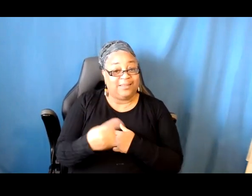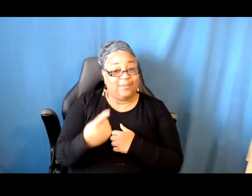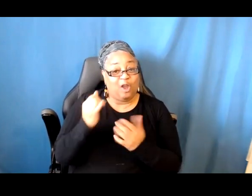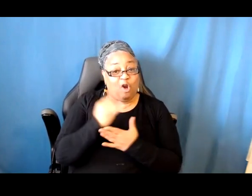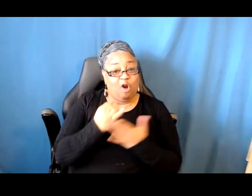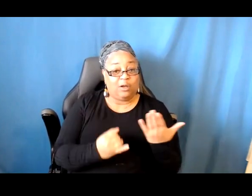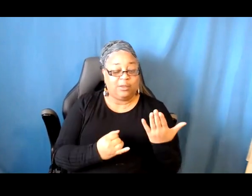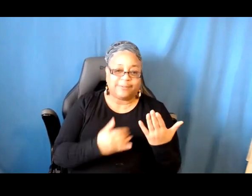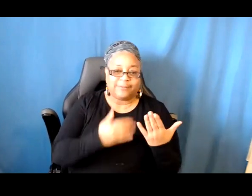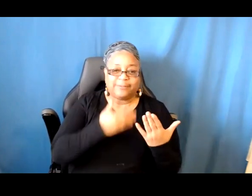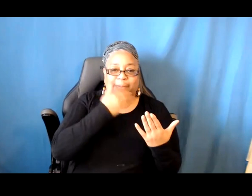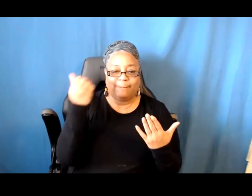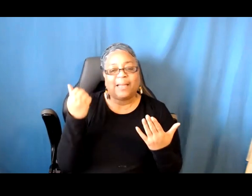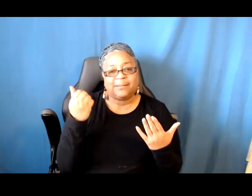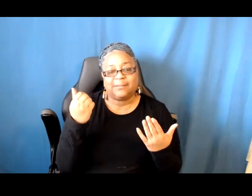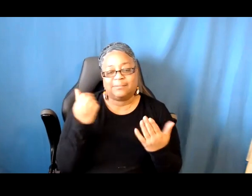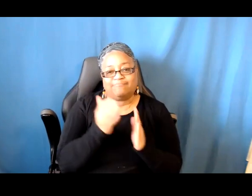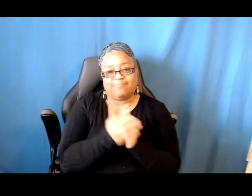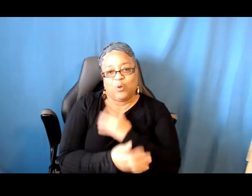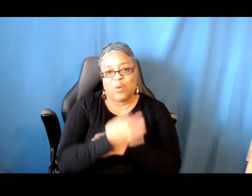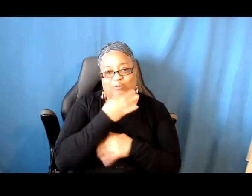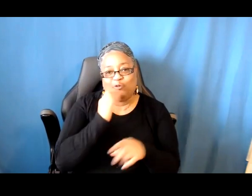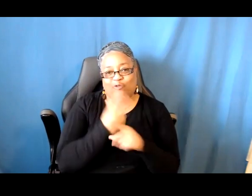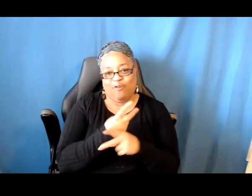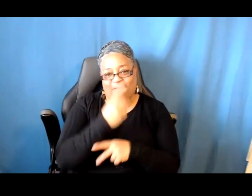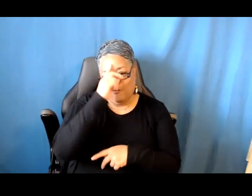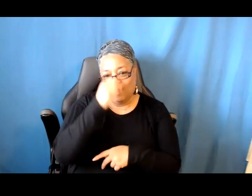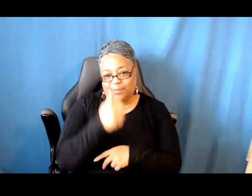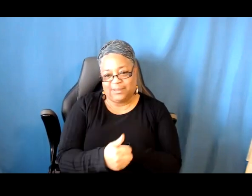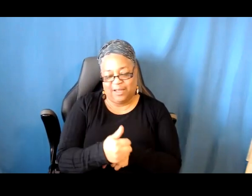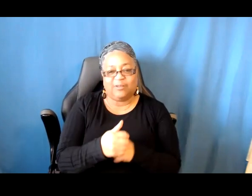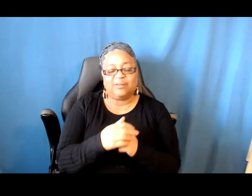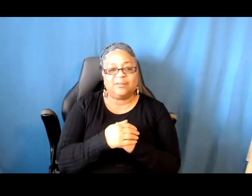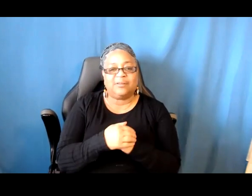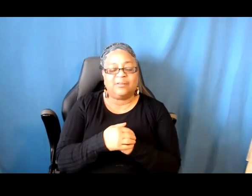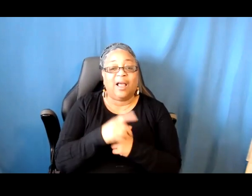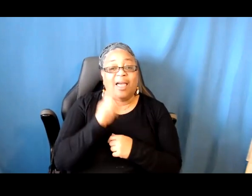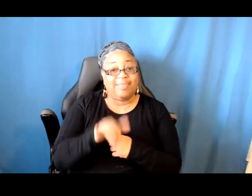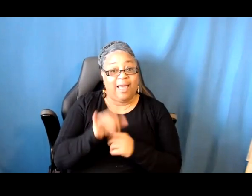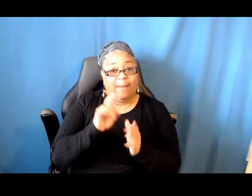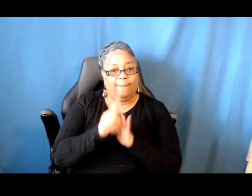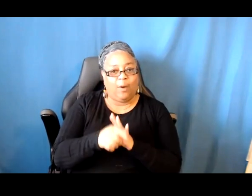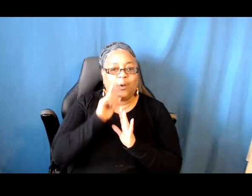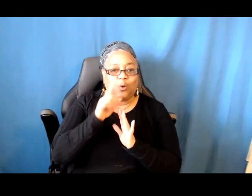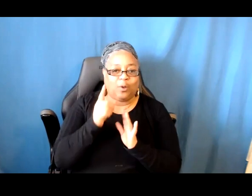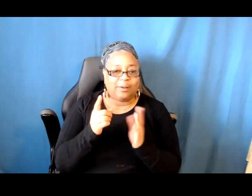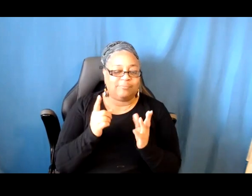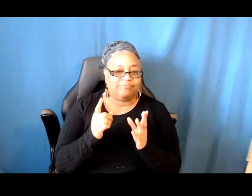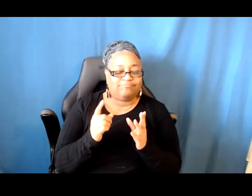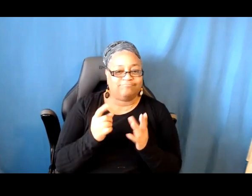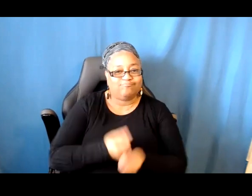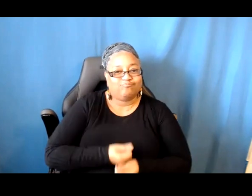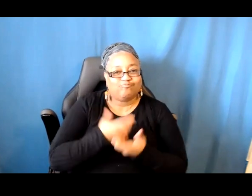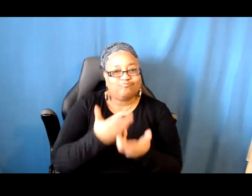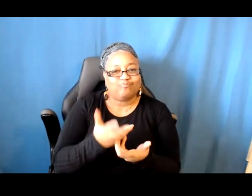equipped to figure out for themselves. It's kind of a, you know, sort of moment to exercise creativity. So the things that make